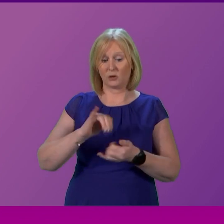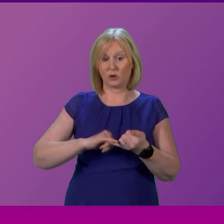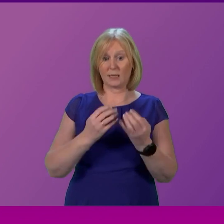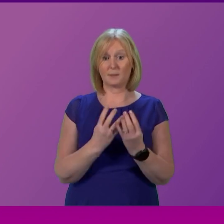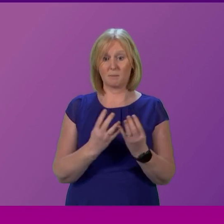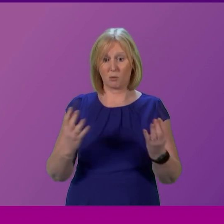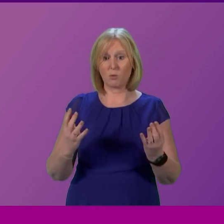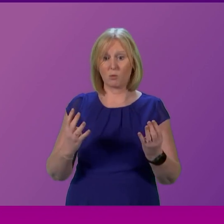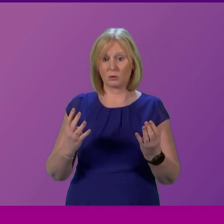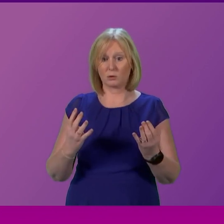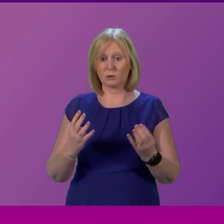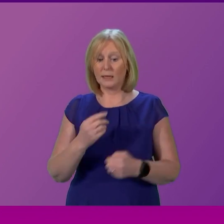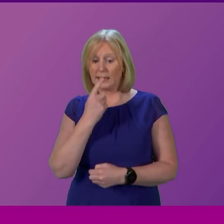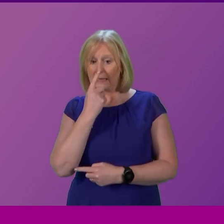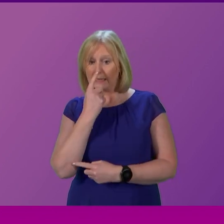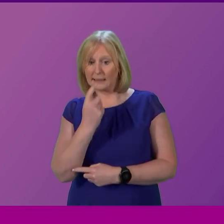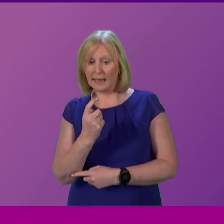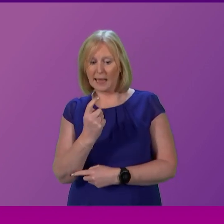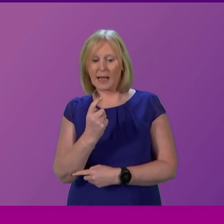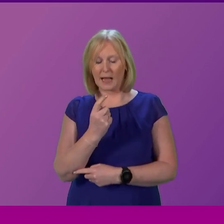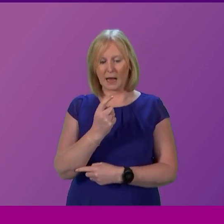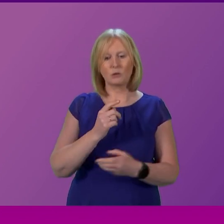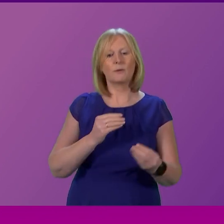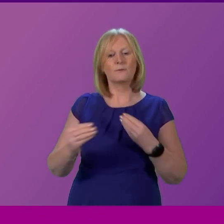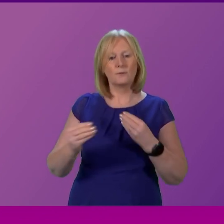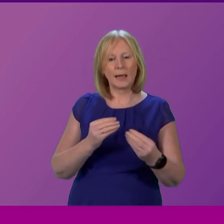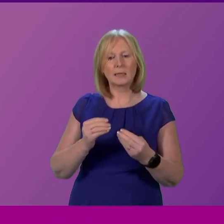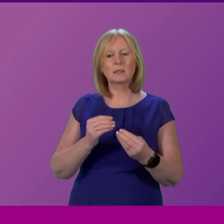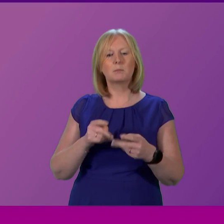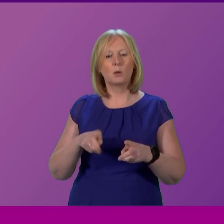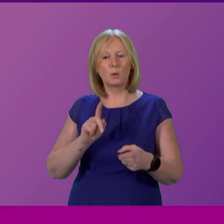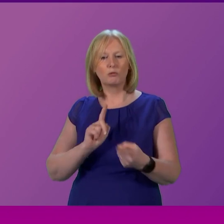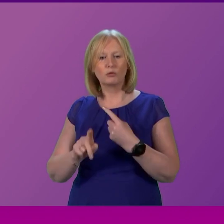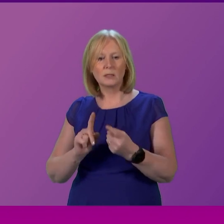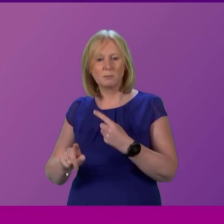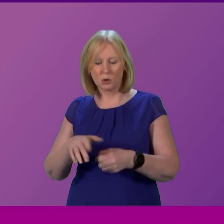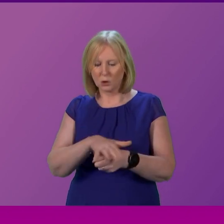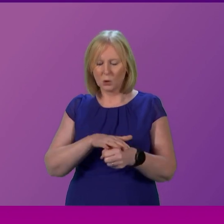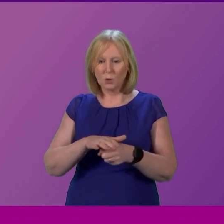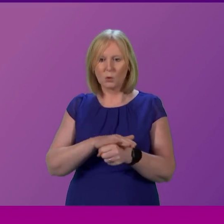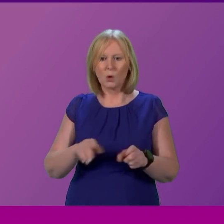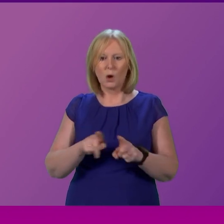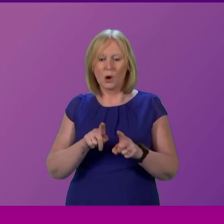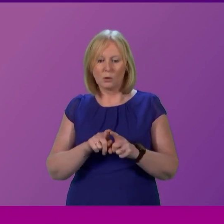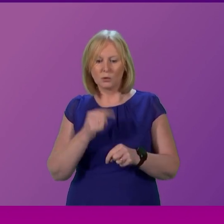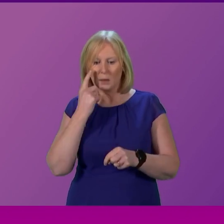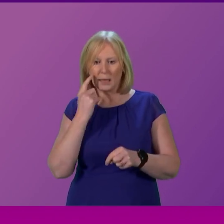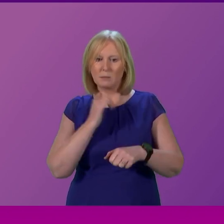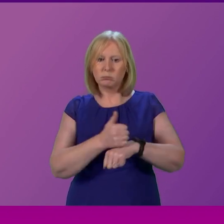have the ability to respond flexibly to local circumstances and to deploy local solutions.